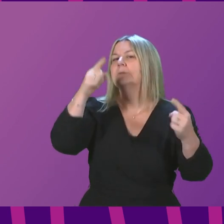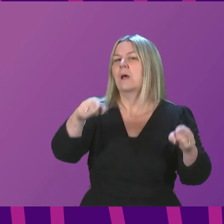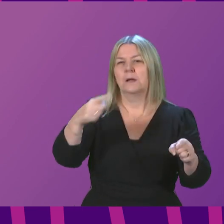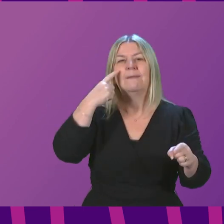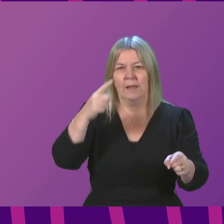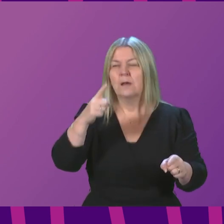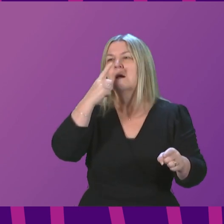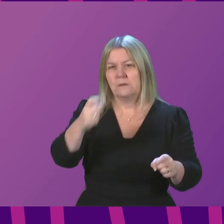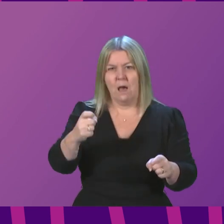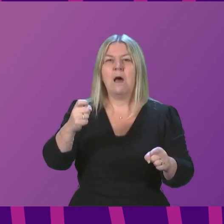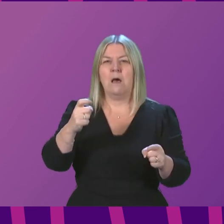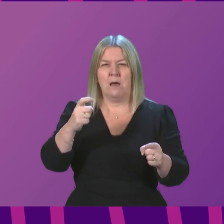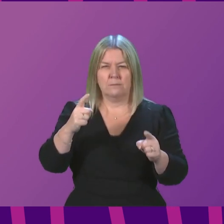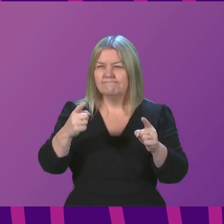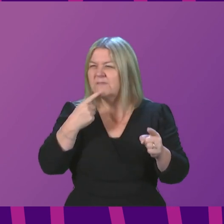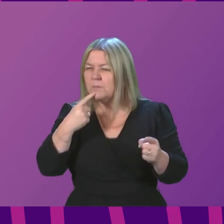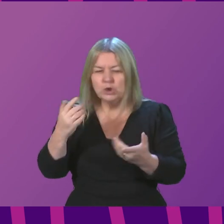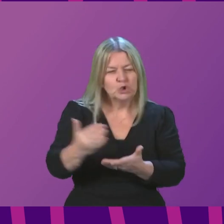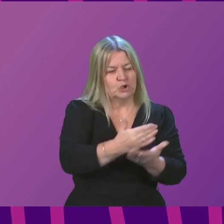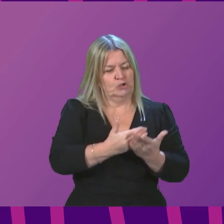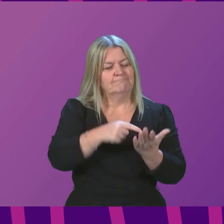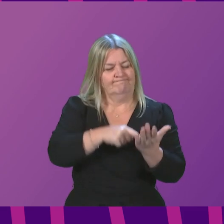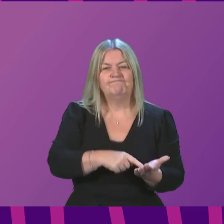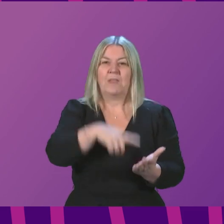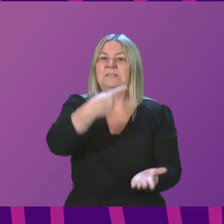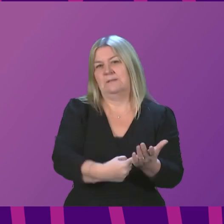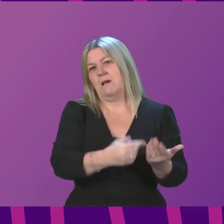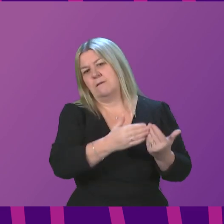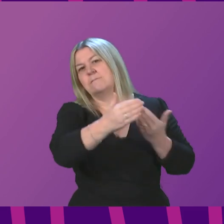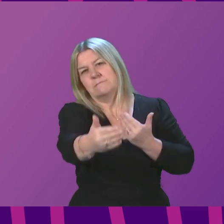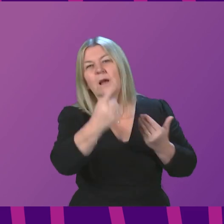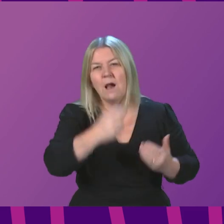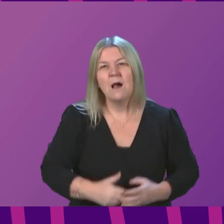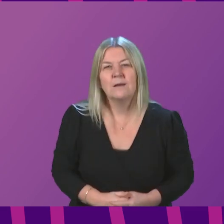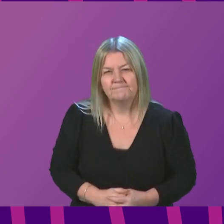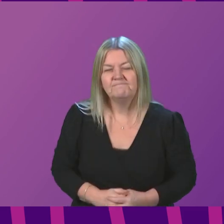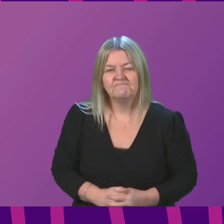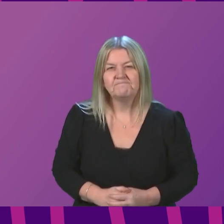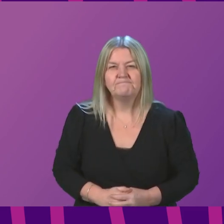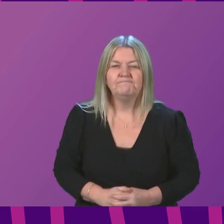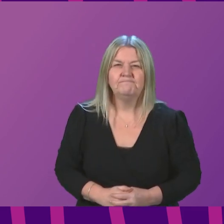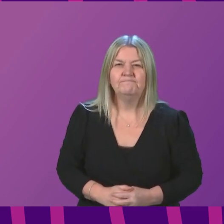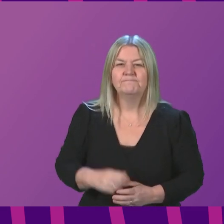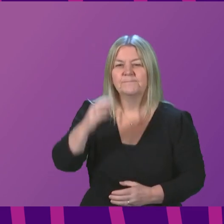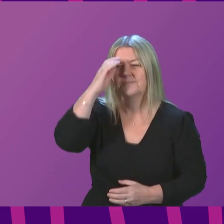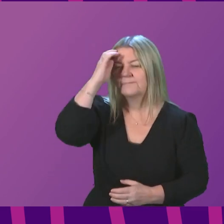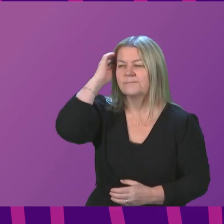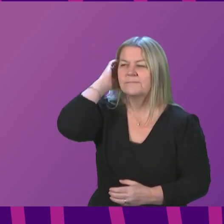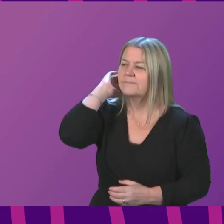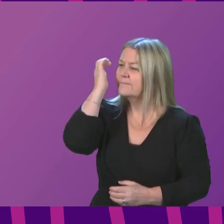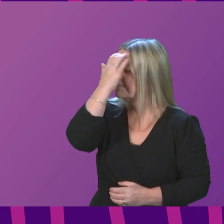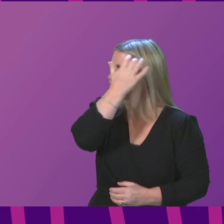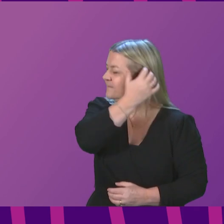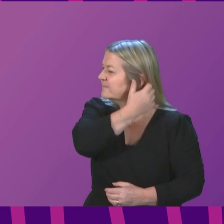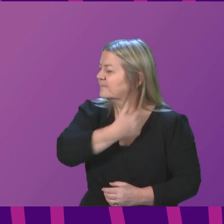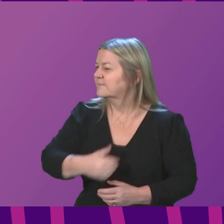about how we deal with this in as proportionate a way as it is possible to do. Emma Harper, to be